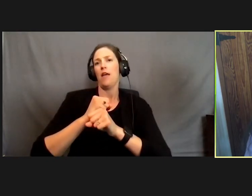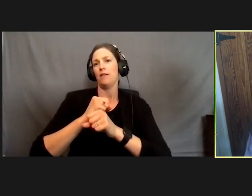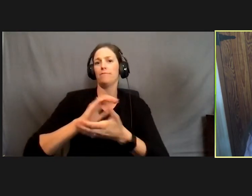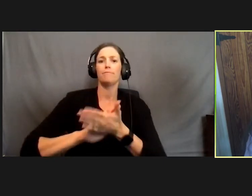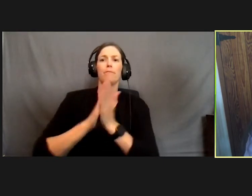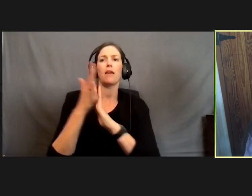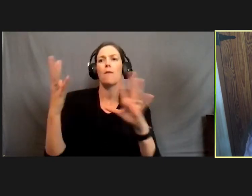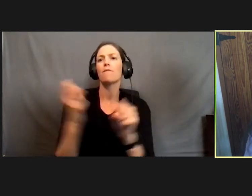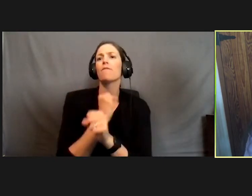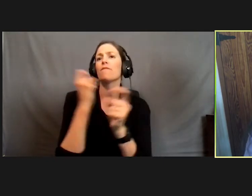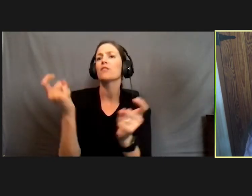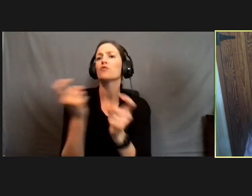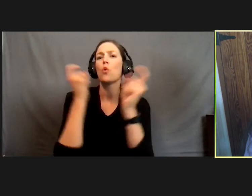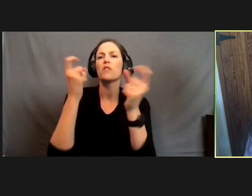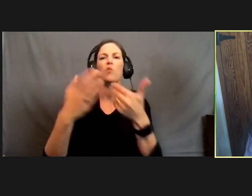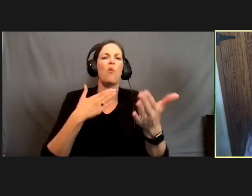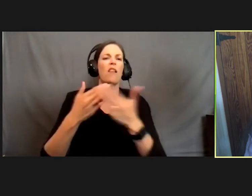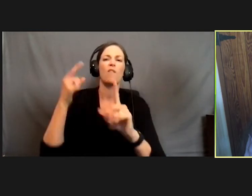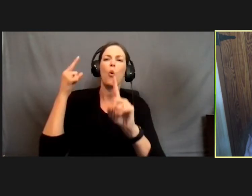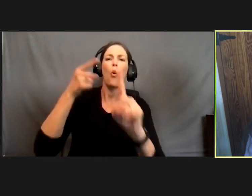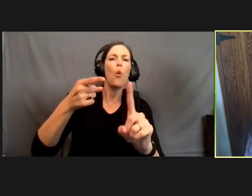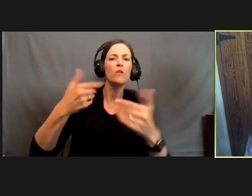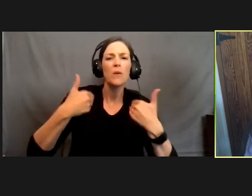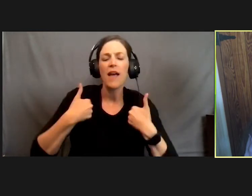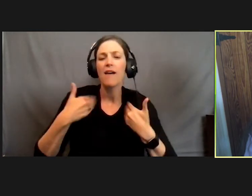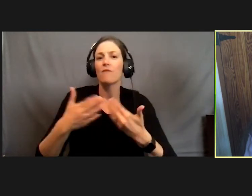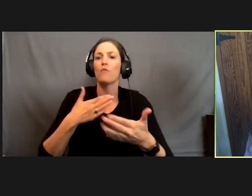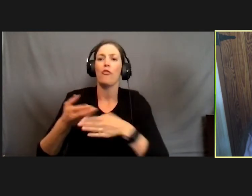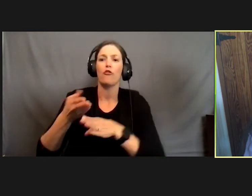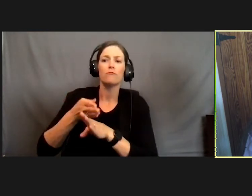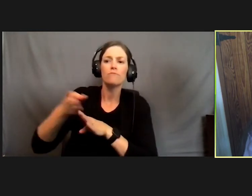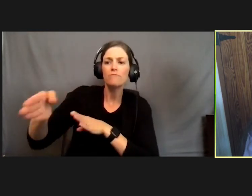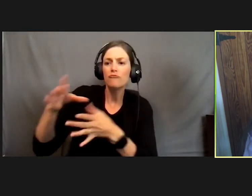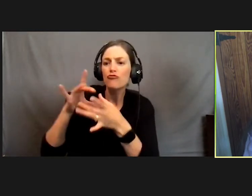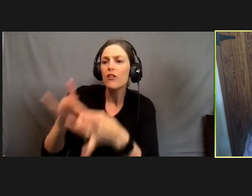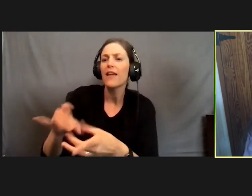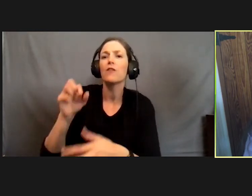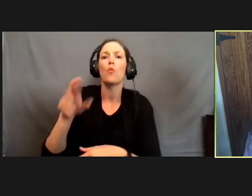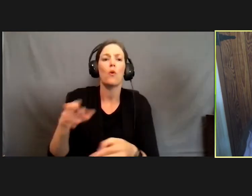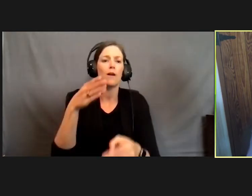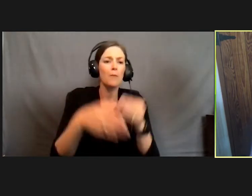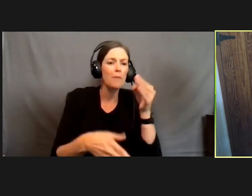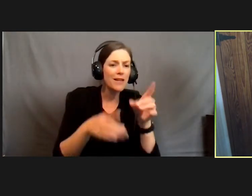in whatever goals we have, whether it's the workforce or completing our degree.